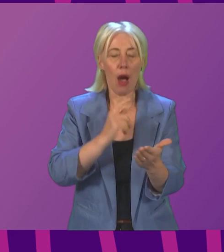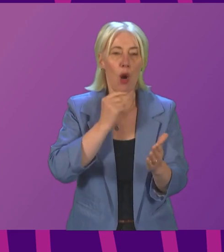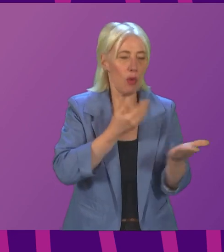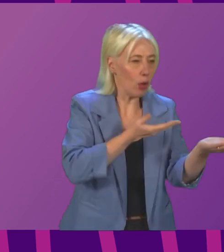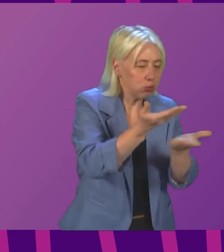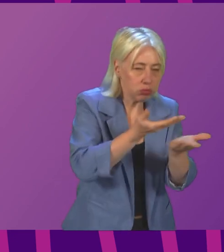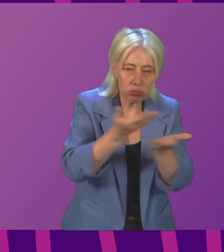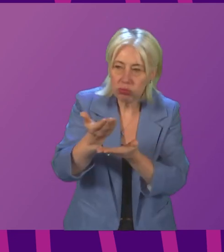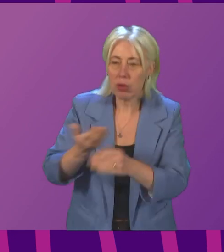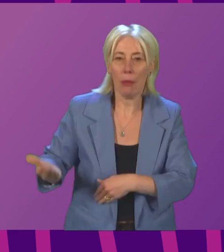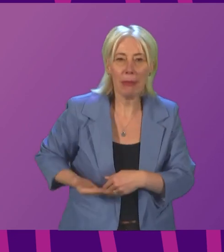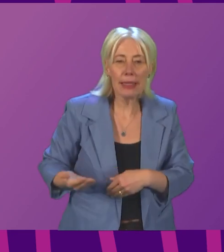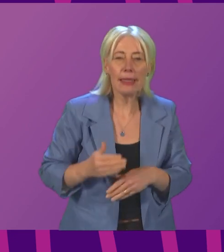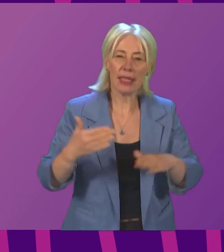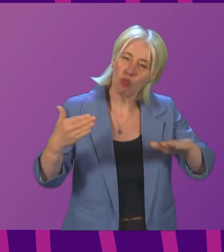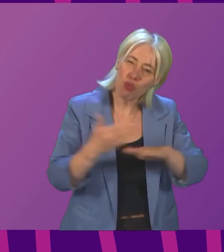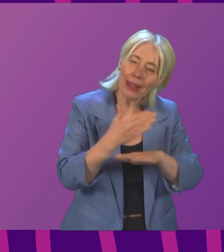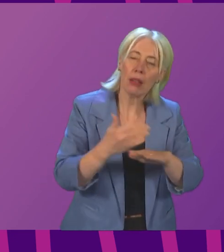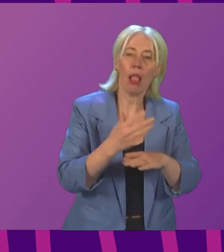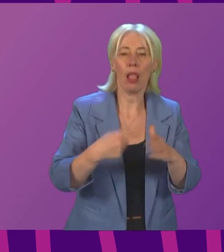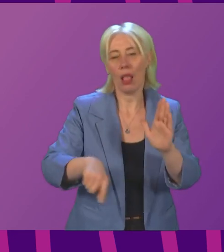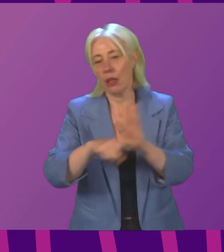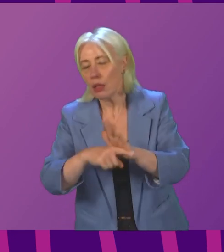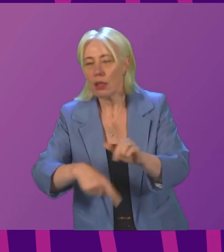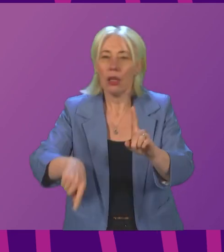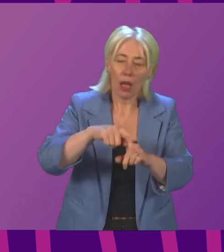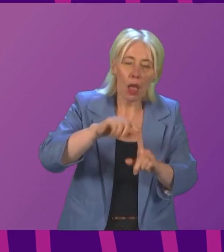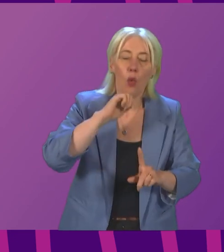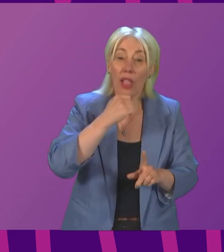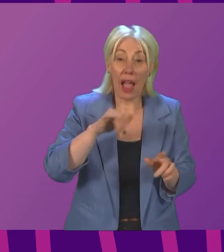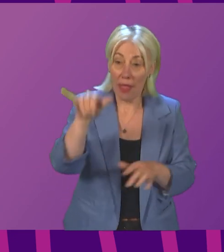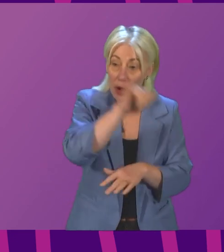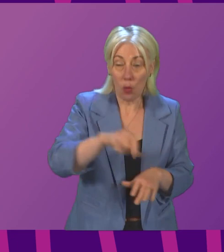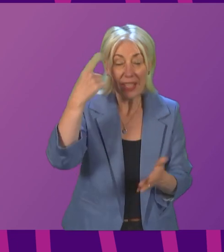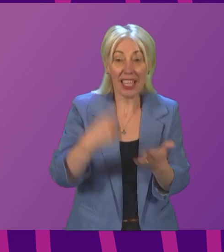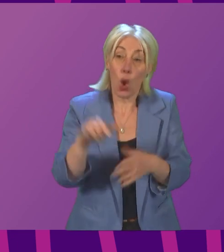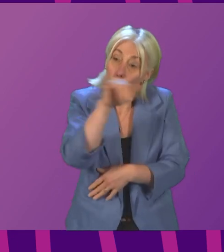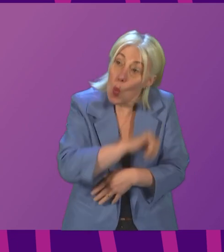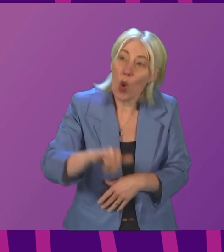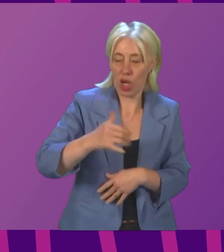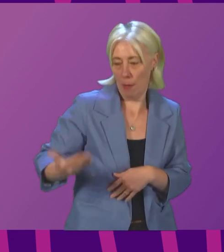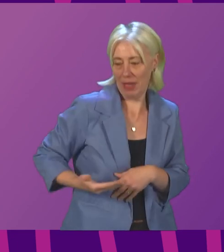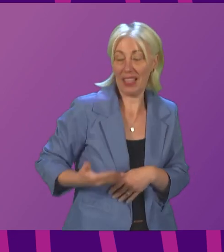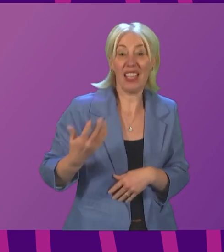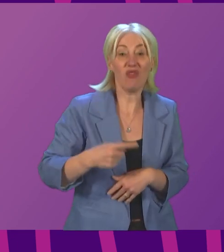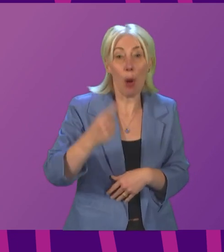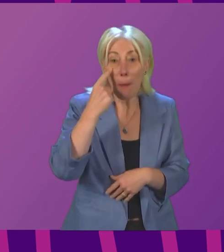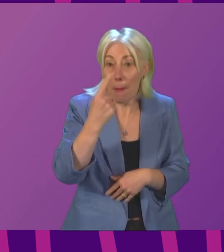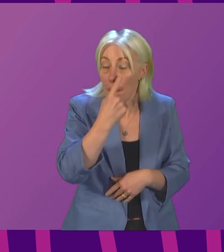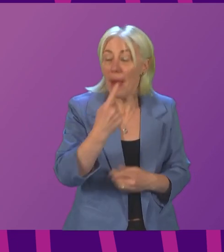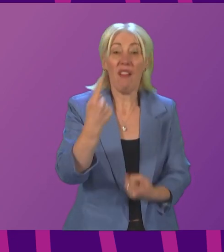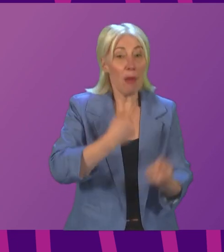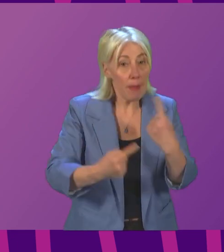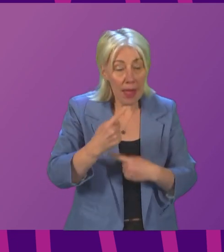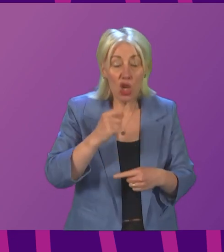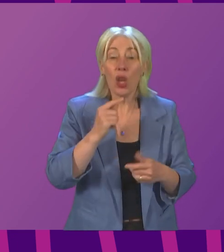on the practicalities and the pros and cons. And we will decide which businesses on the basis of the data and the evidence. I've set out today